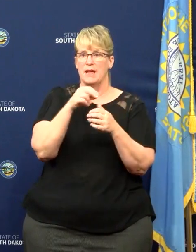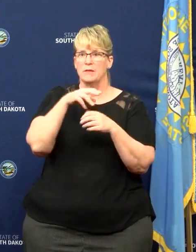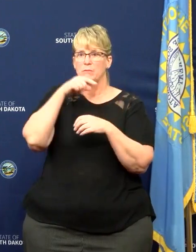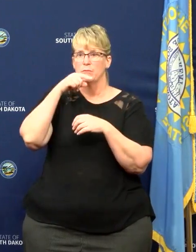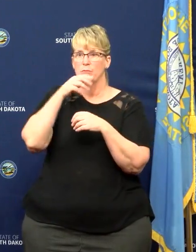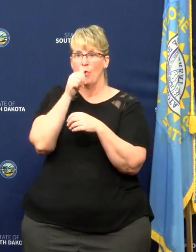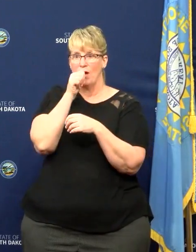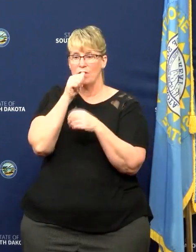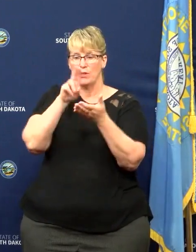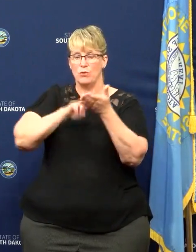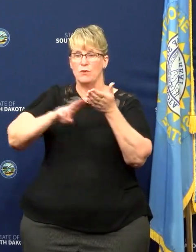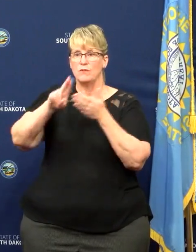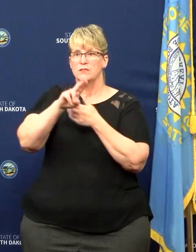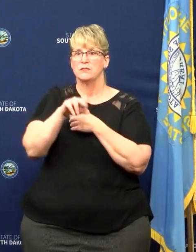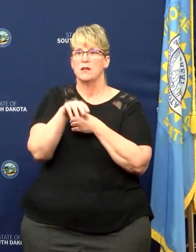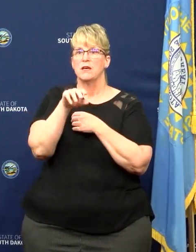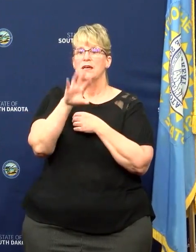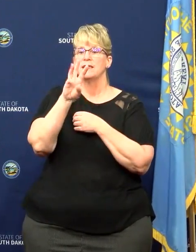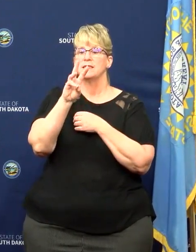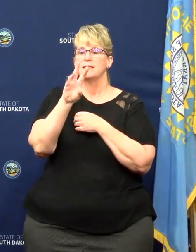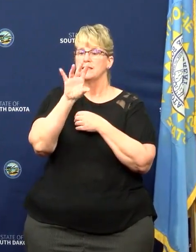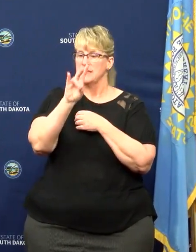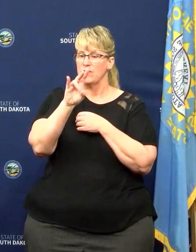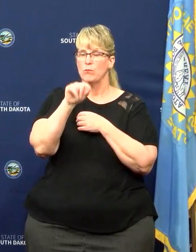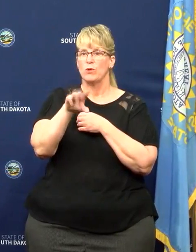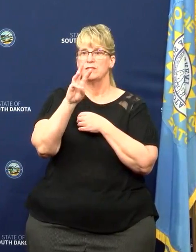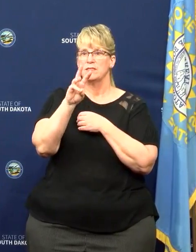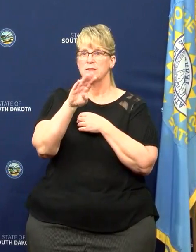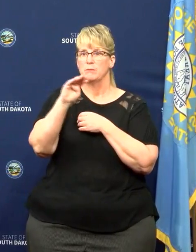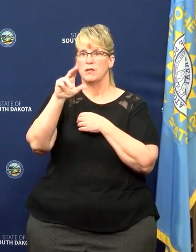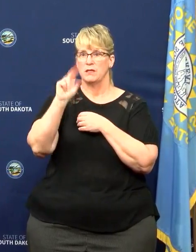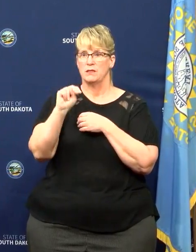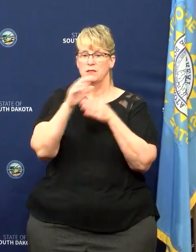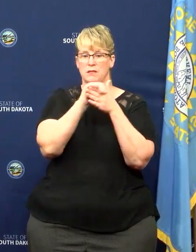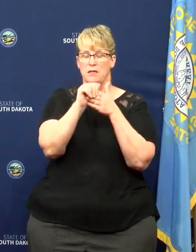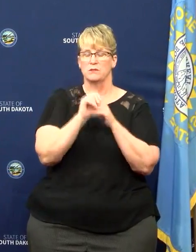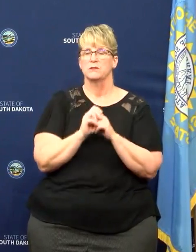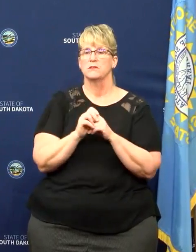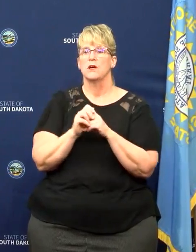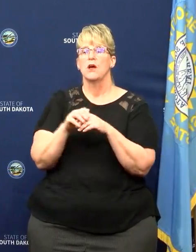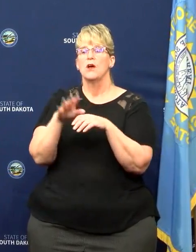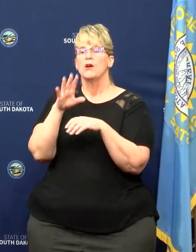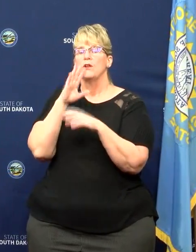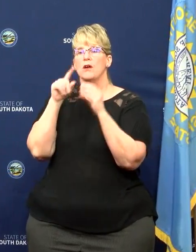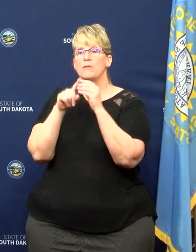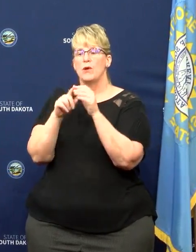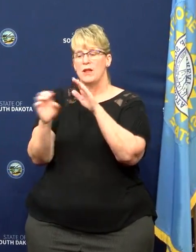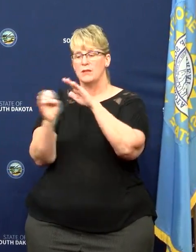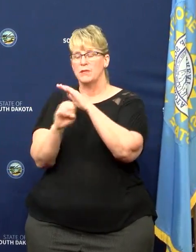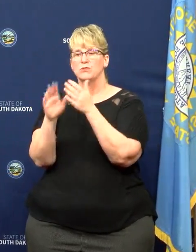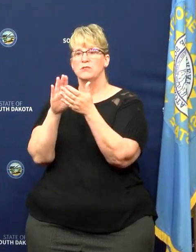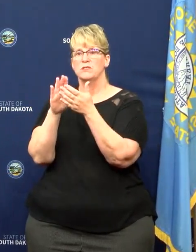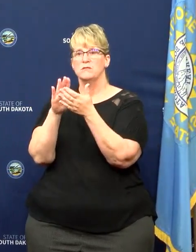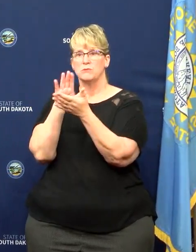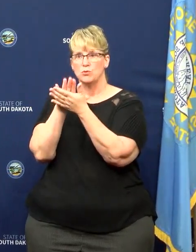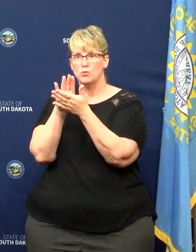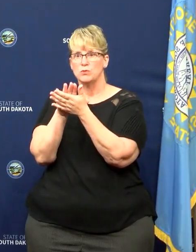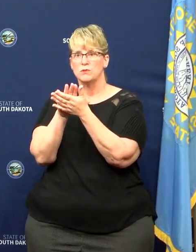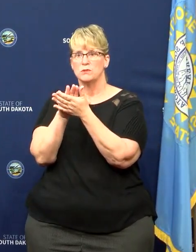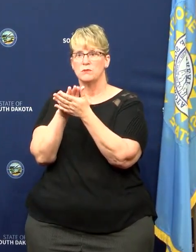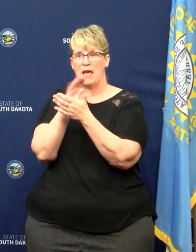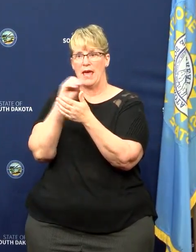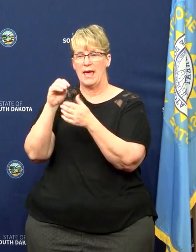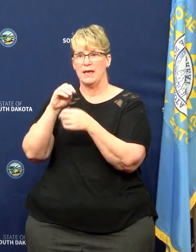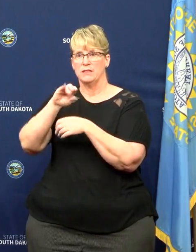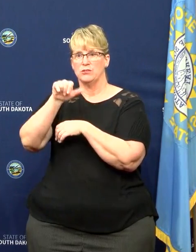that totaled $7.6 million. Another area is elementary and secondary schools. Their elementary and